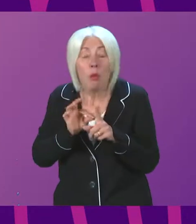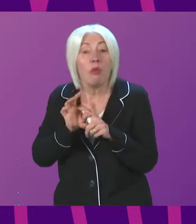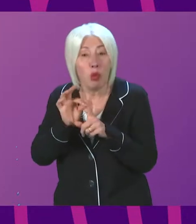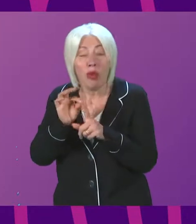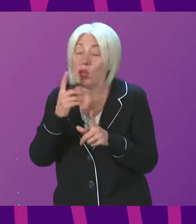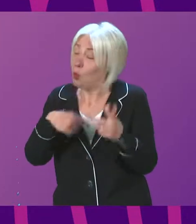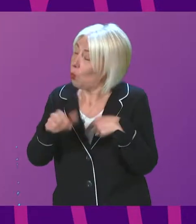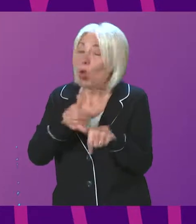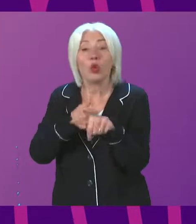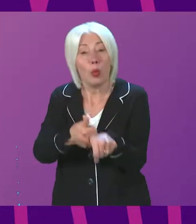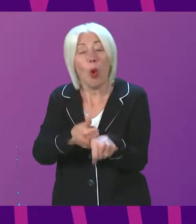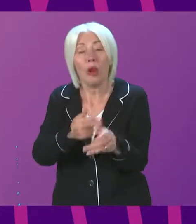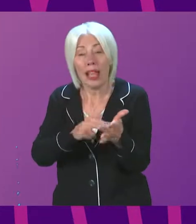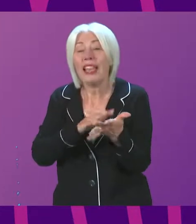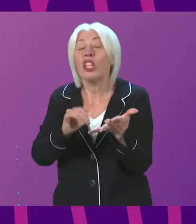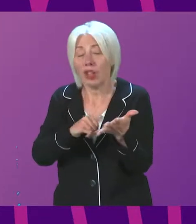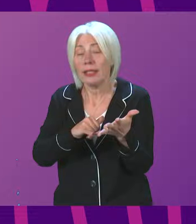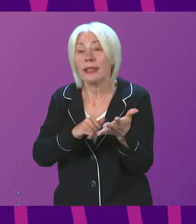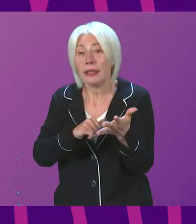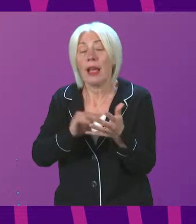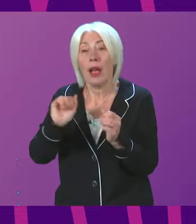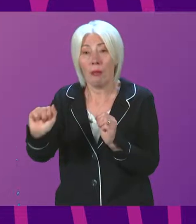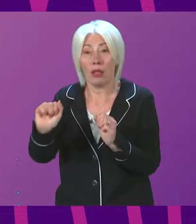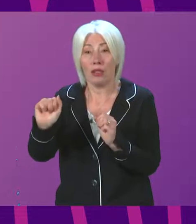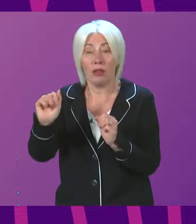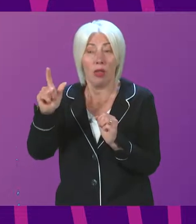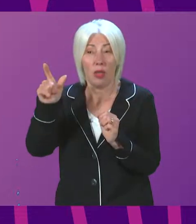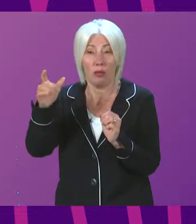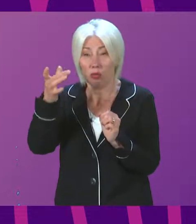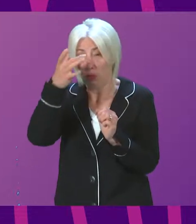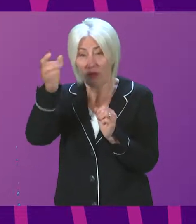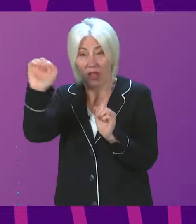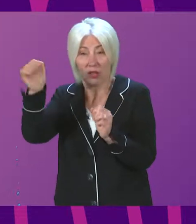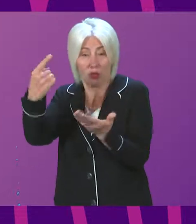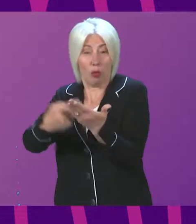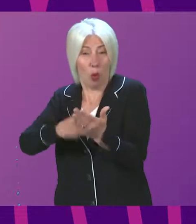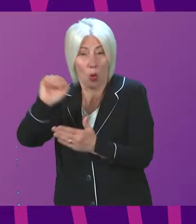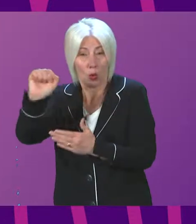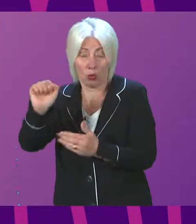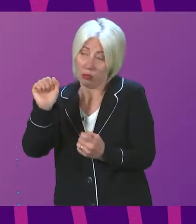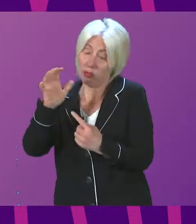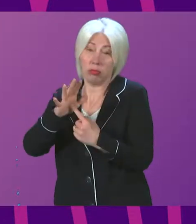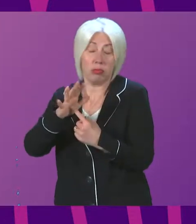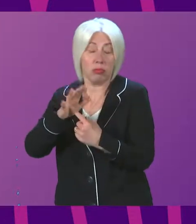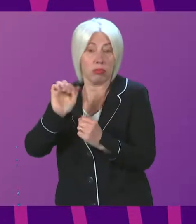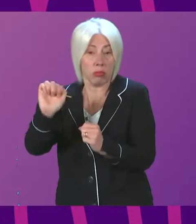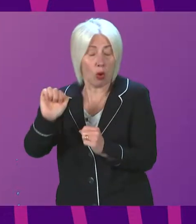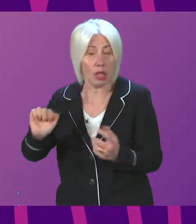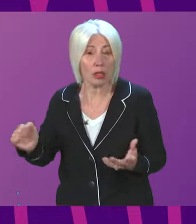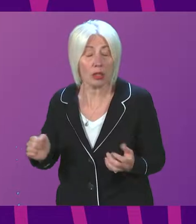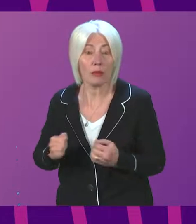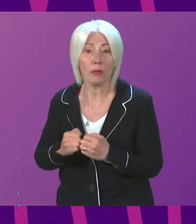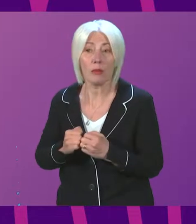support the National Health Service. On the Royal College of Radiologists report, which is an important piece of work, let me first of all